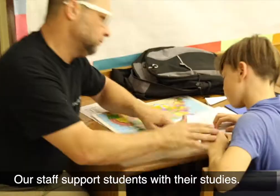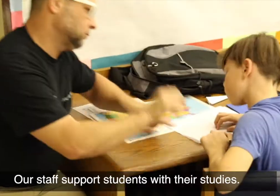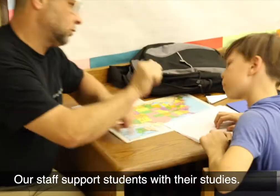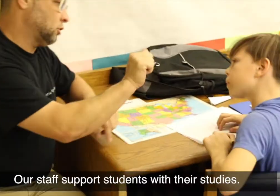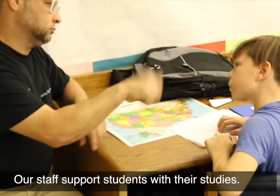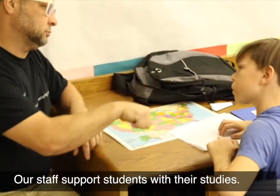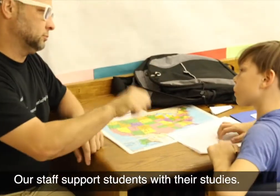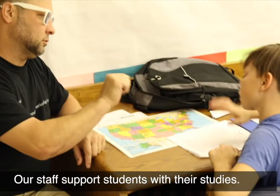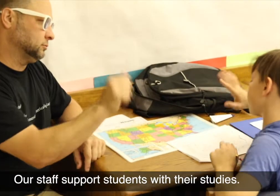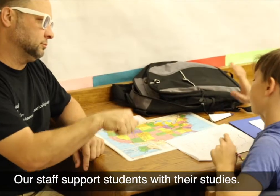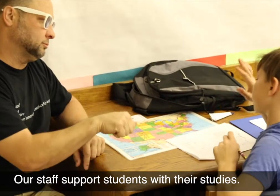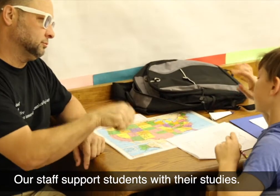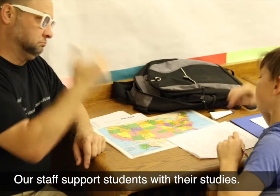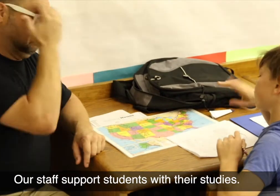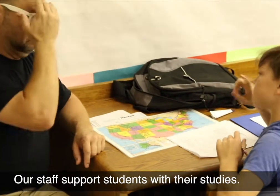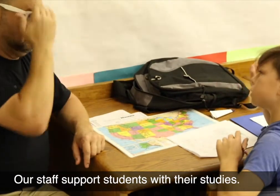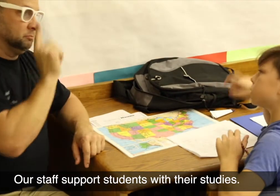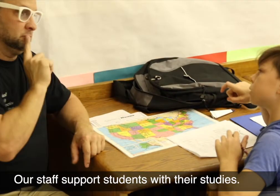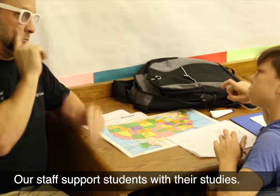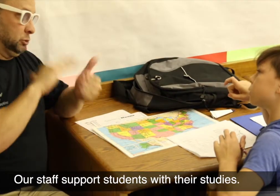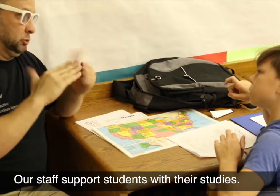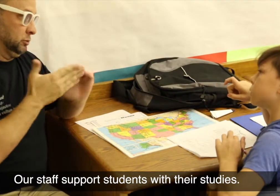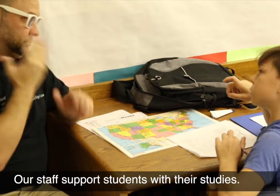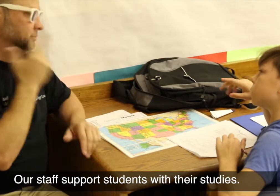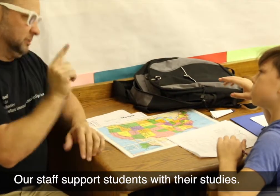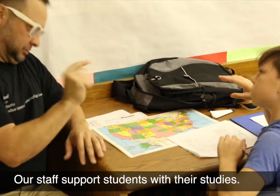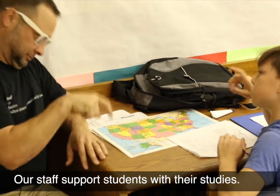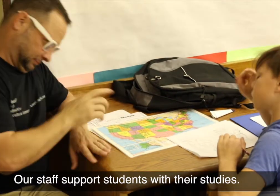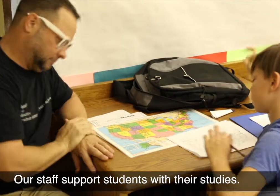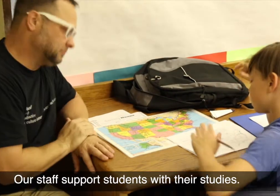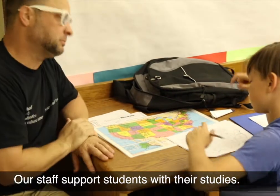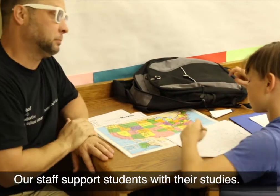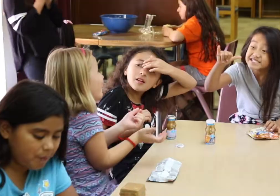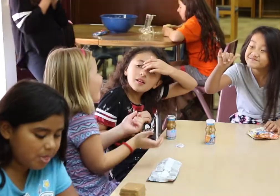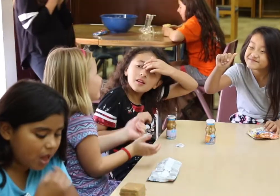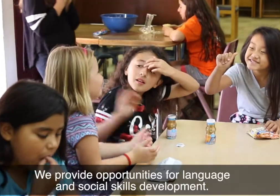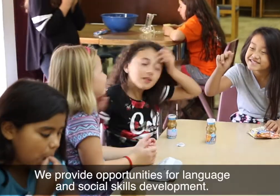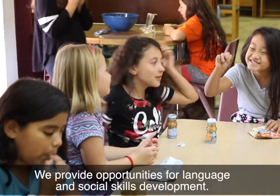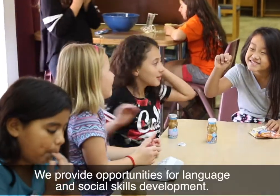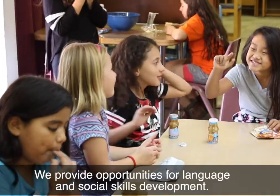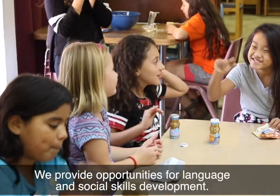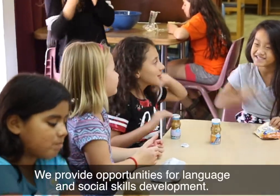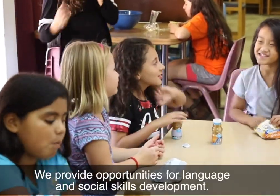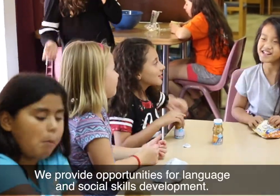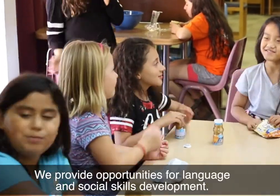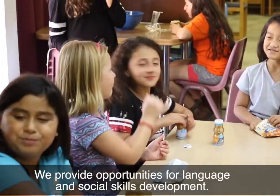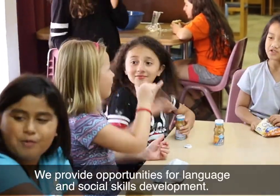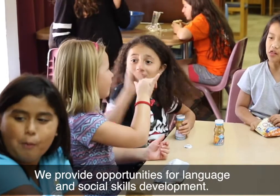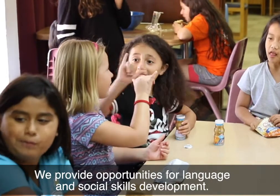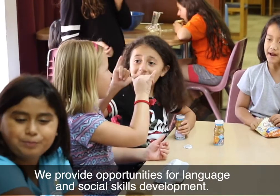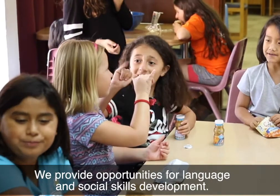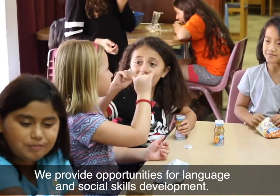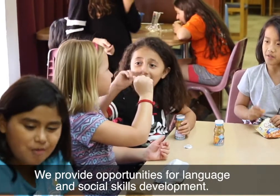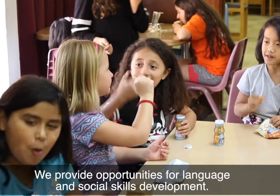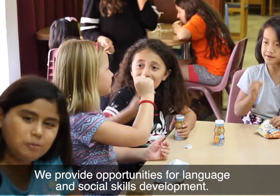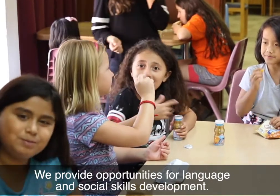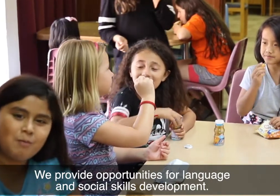Our staff supports students with their studies. We provide opportunities for language and social skills development.